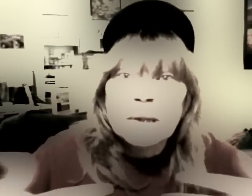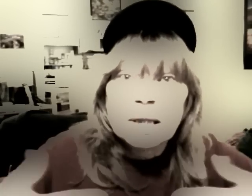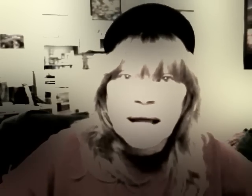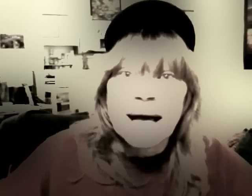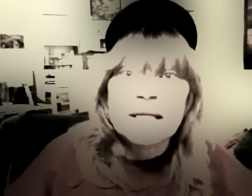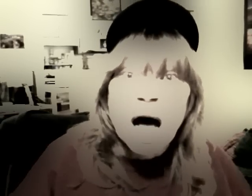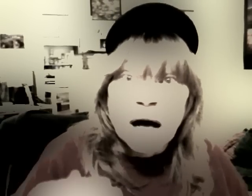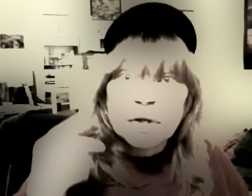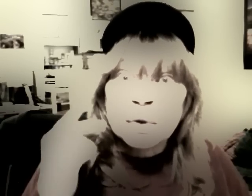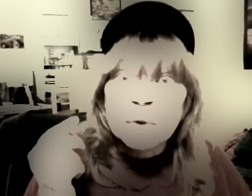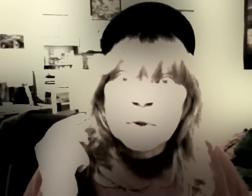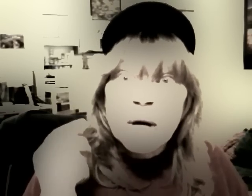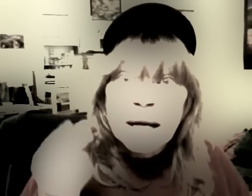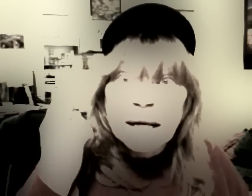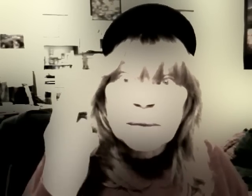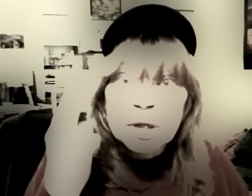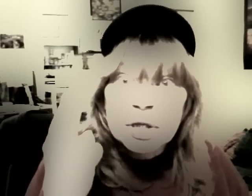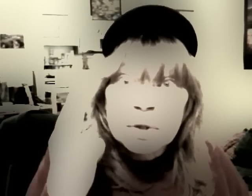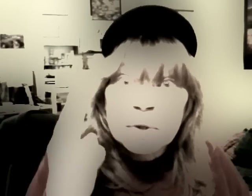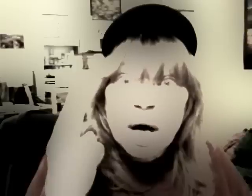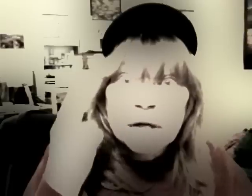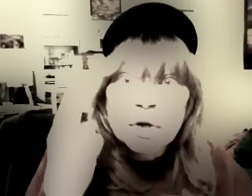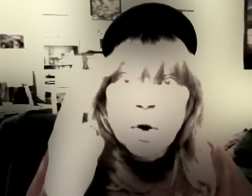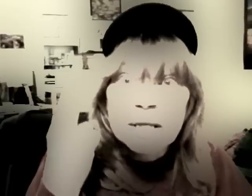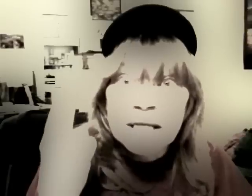class. Under who? Number two, your teacher.